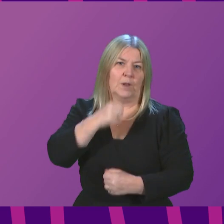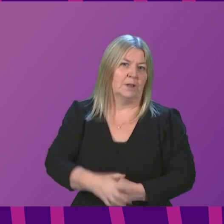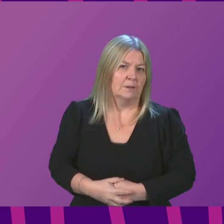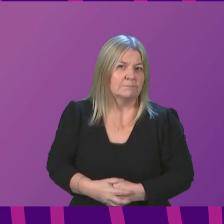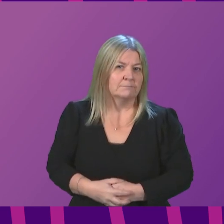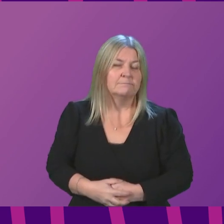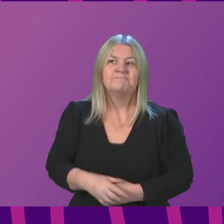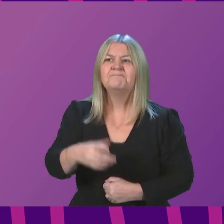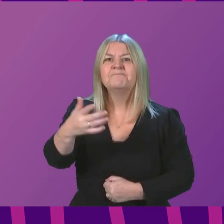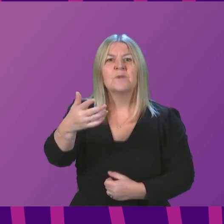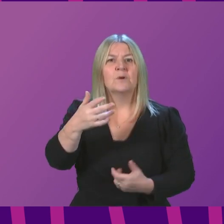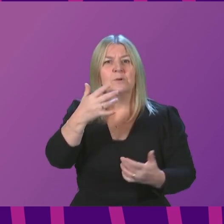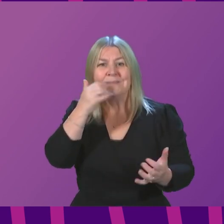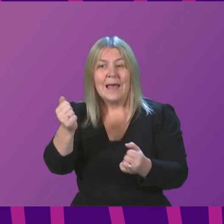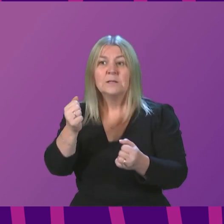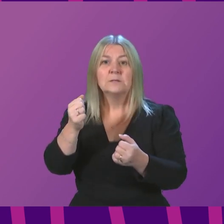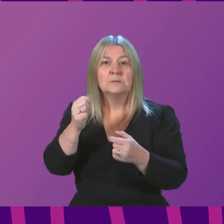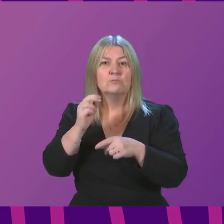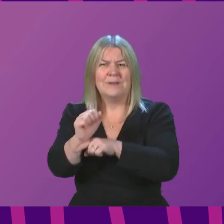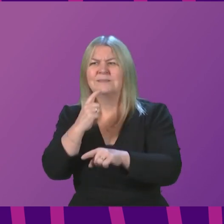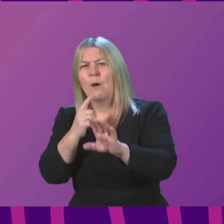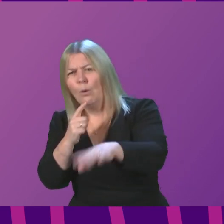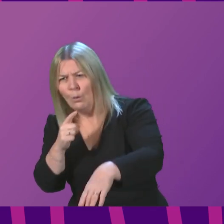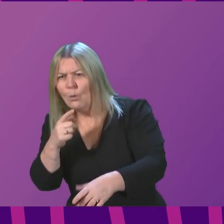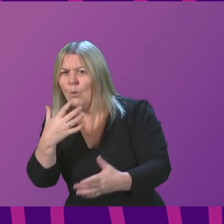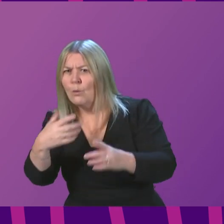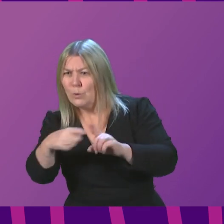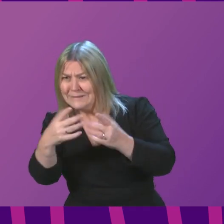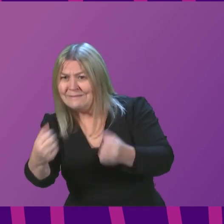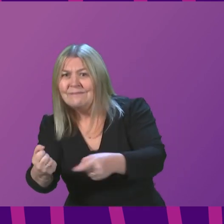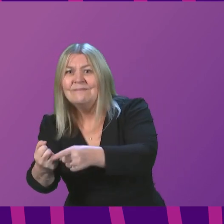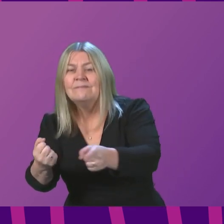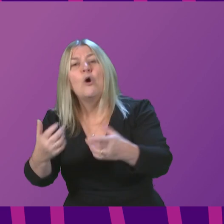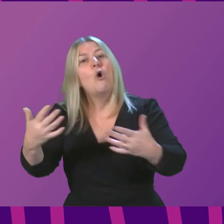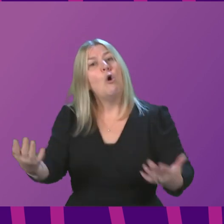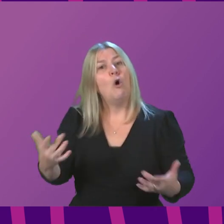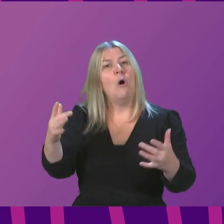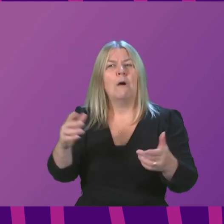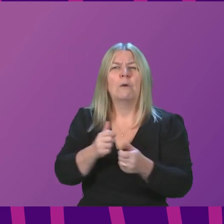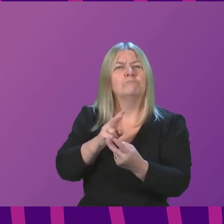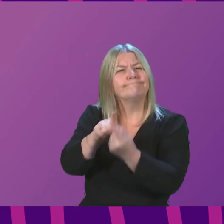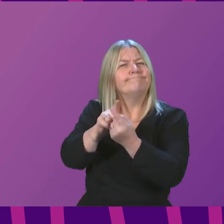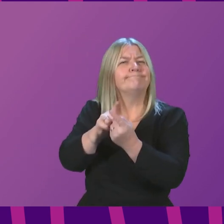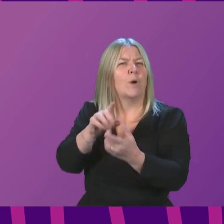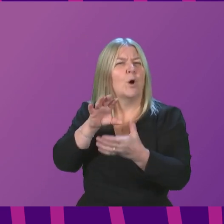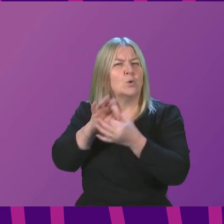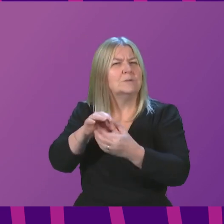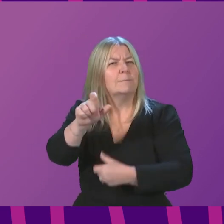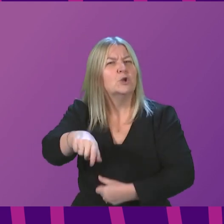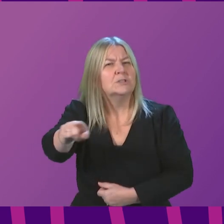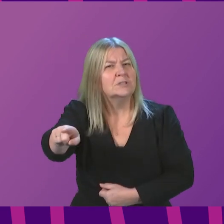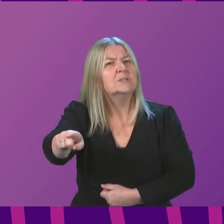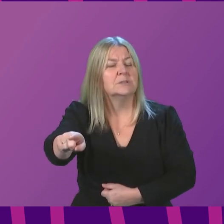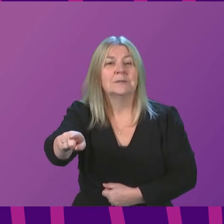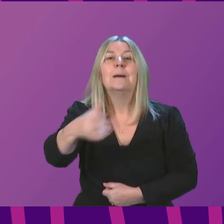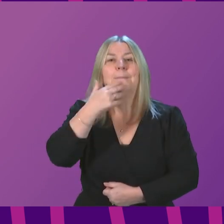and Protect, either as a positive case or a close contact, please do respond and complete the online form. Make sure